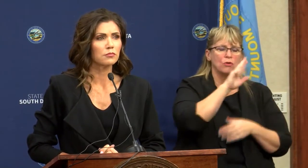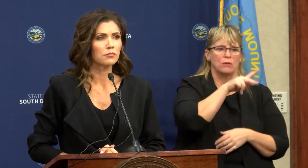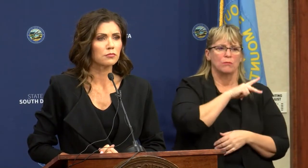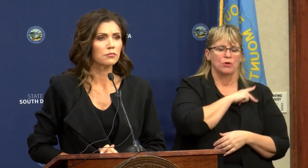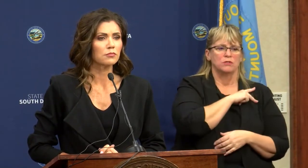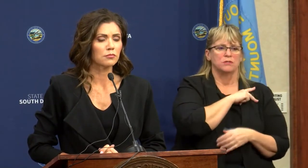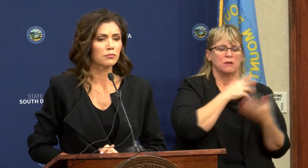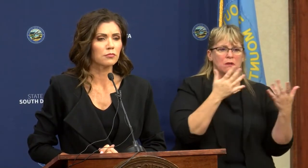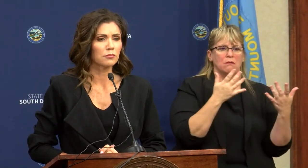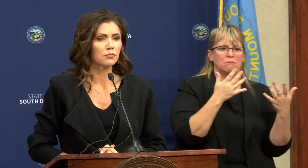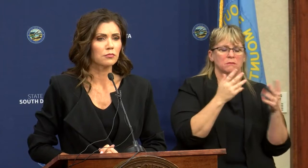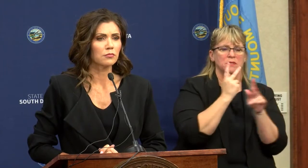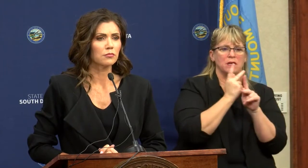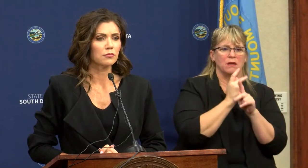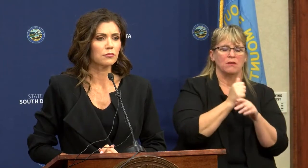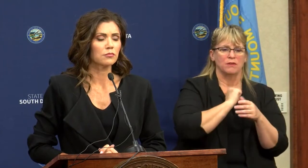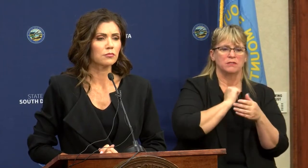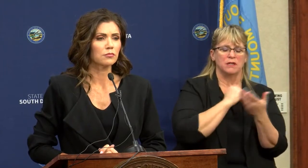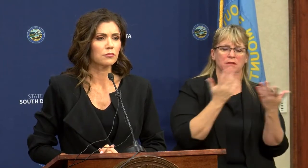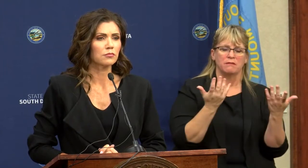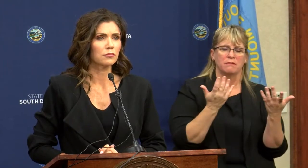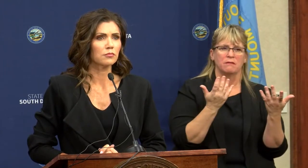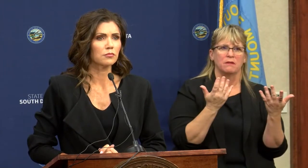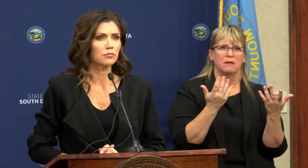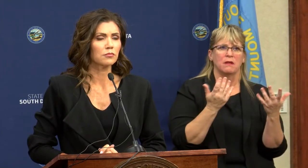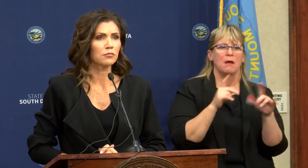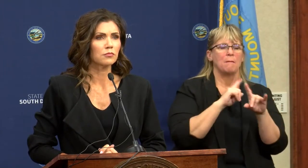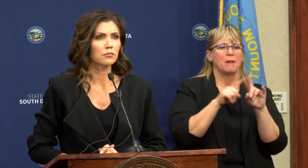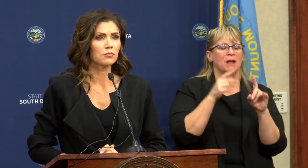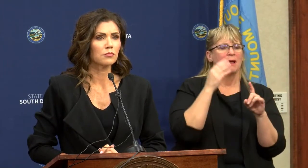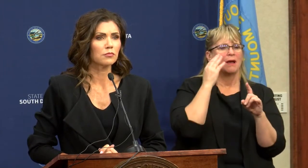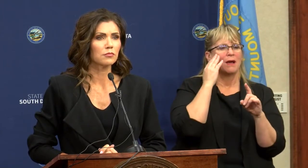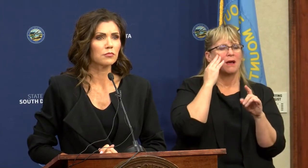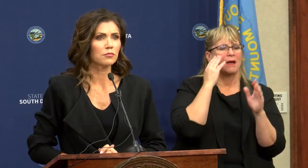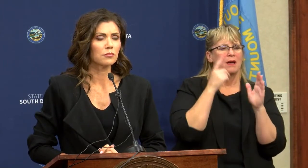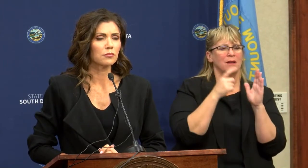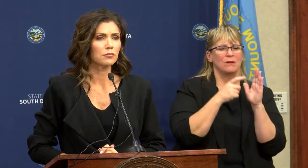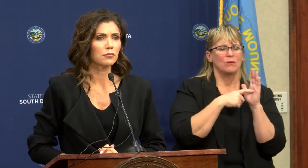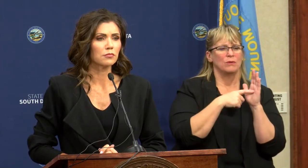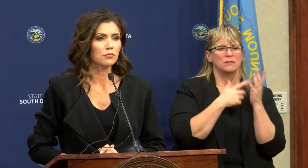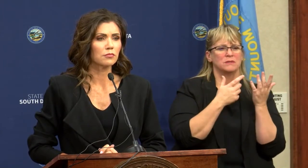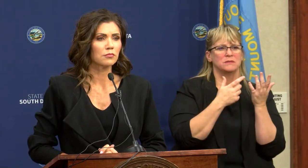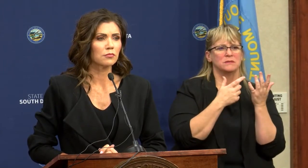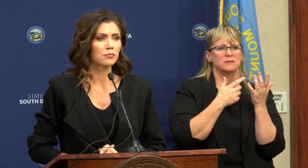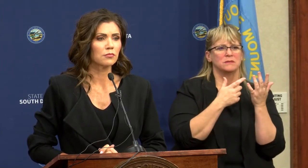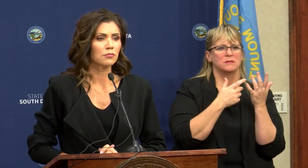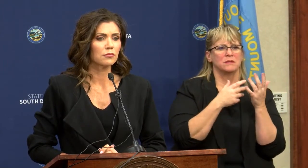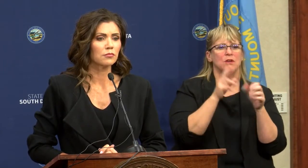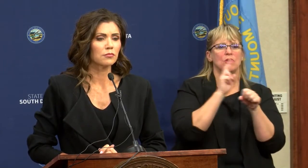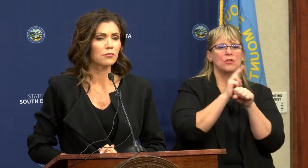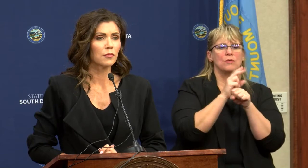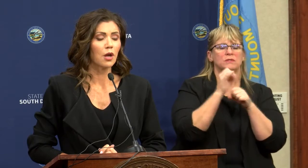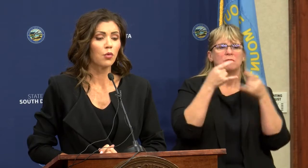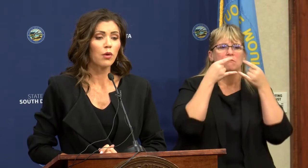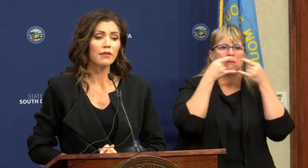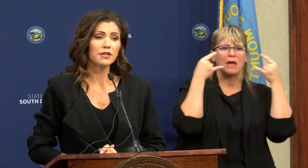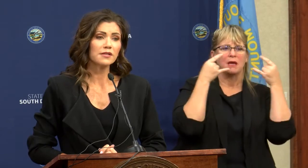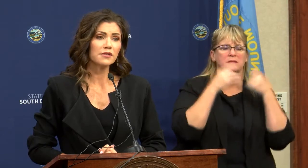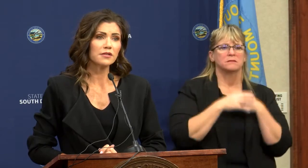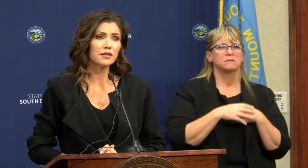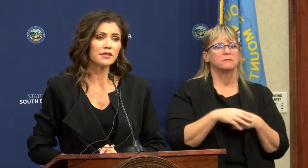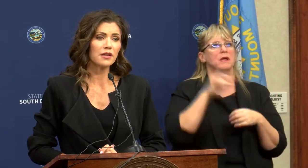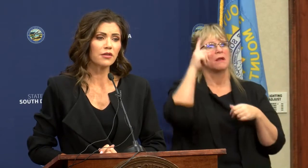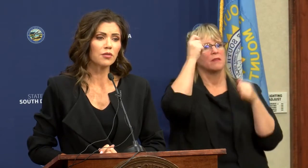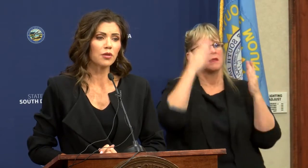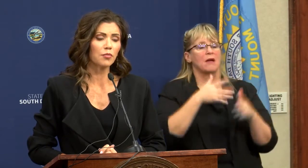hygiene and such. But I noticed the lack of anything about use of masks. Well, I've